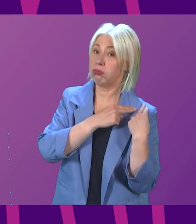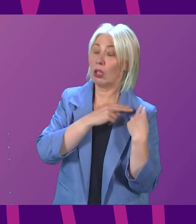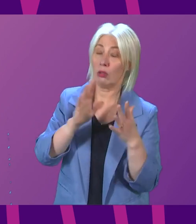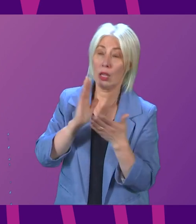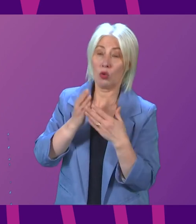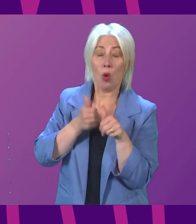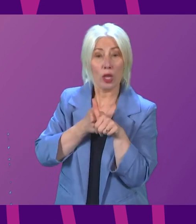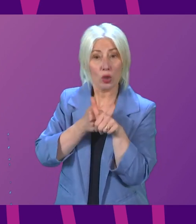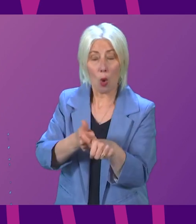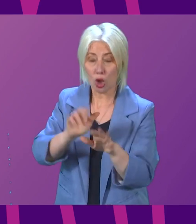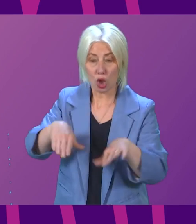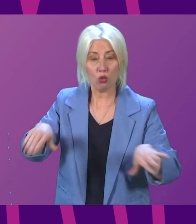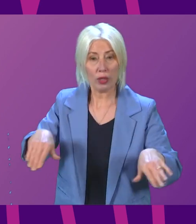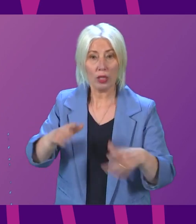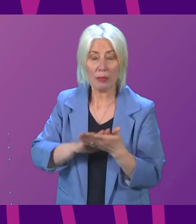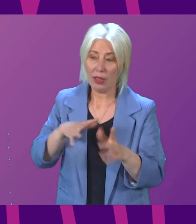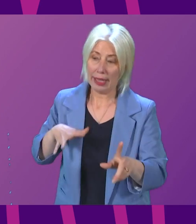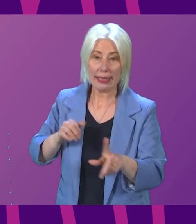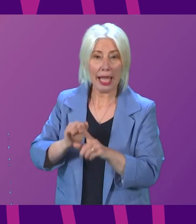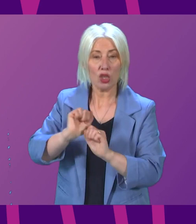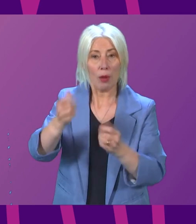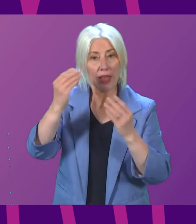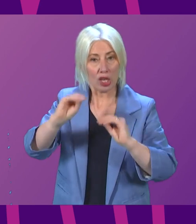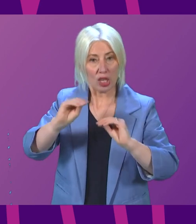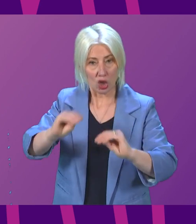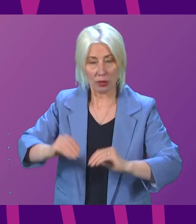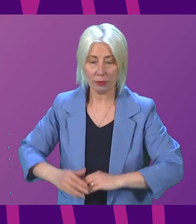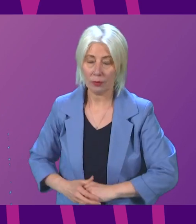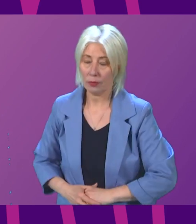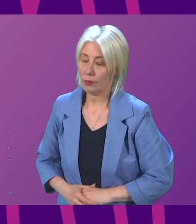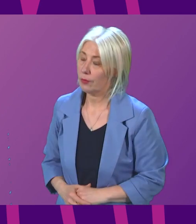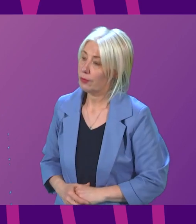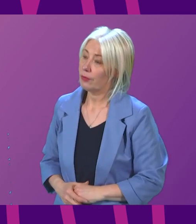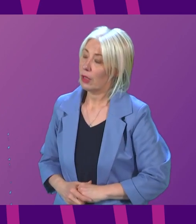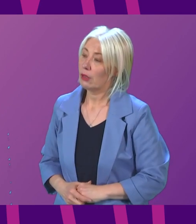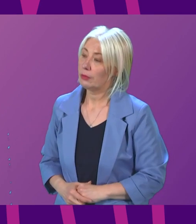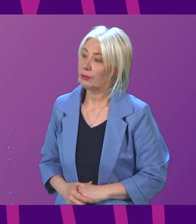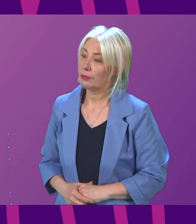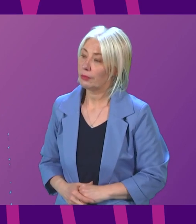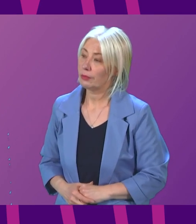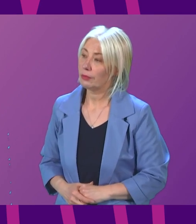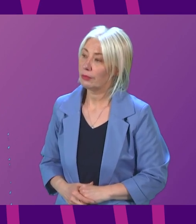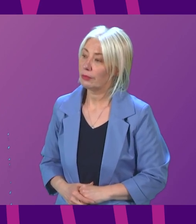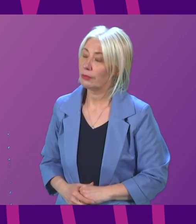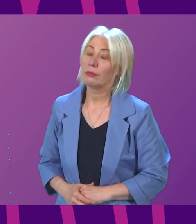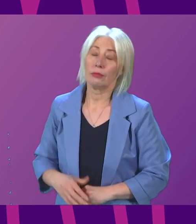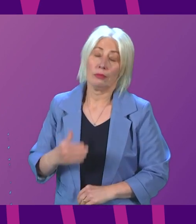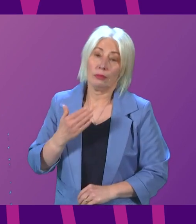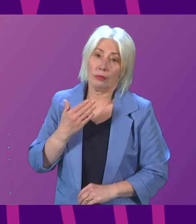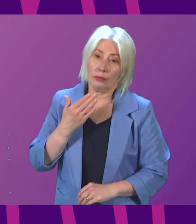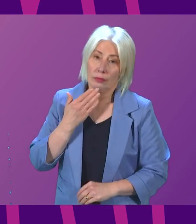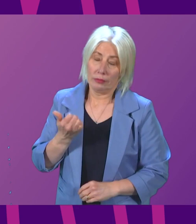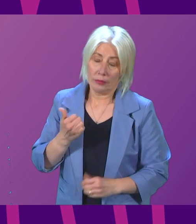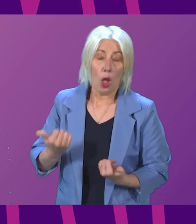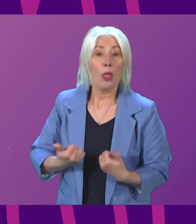support children to catch up their education very seriously. Alex Cole-Hamilton. Thank you, Presiding Officer.